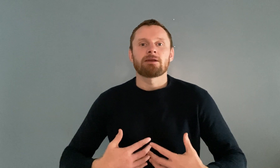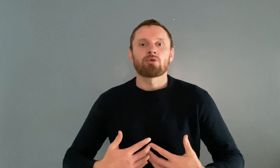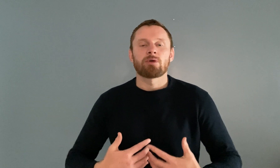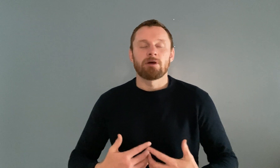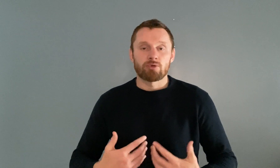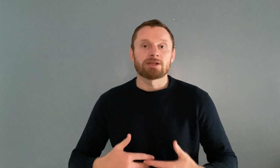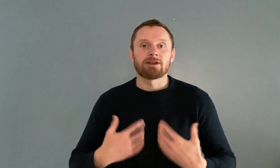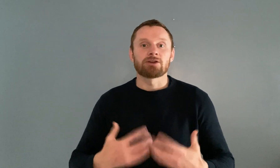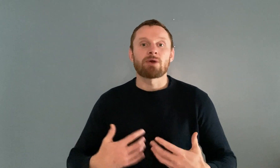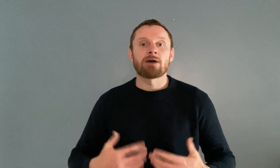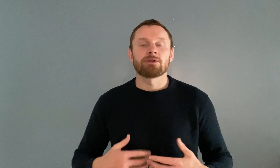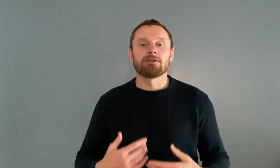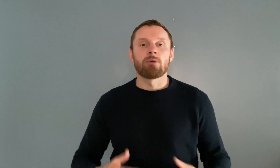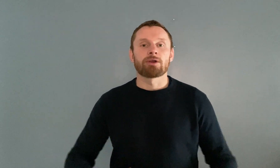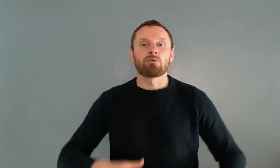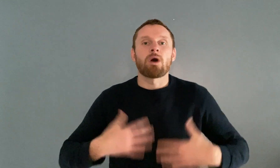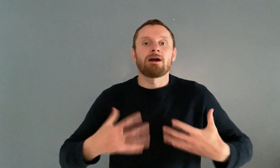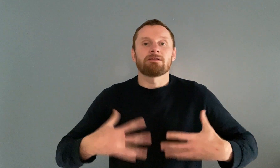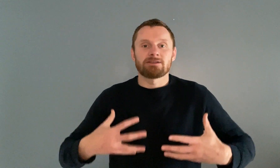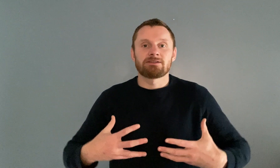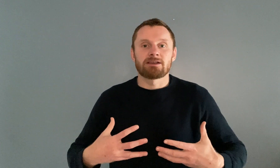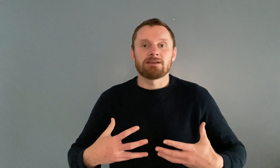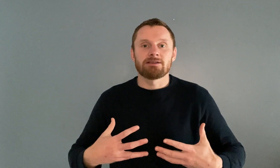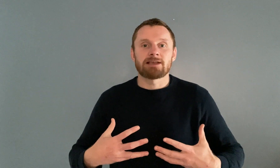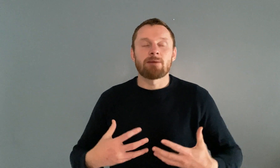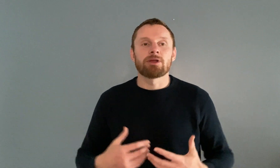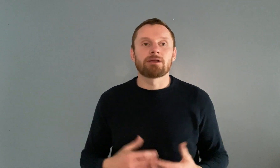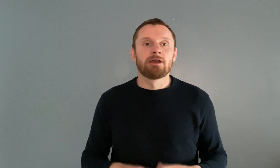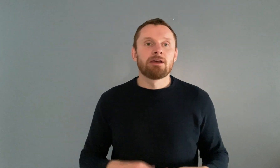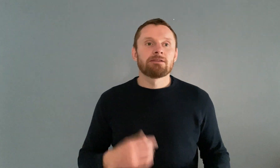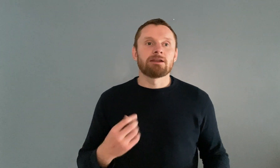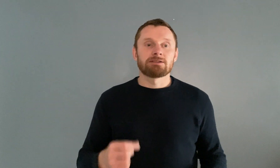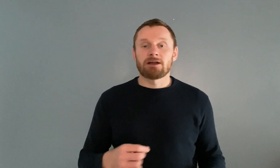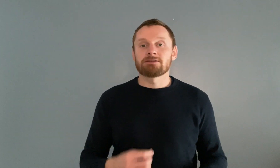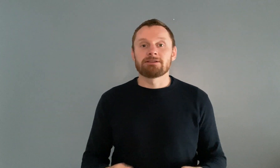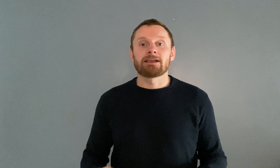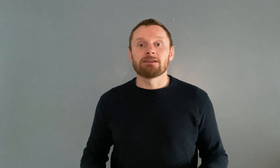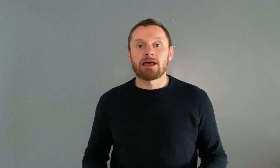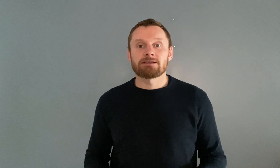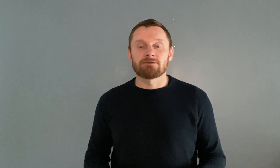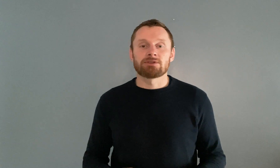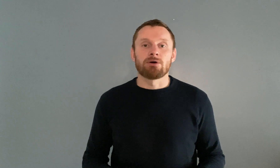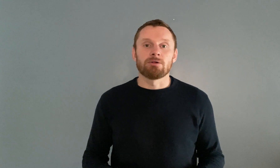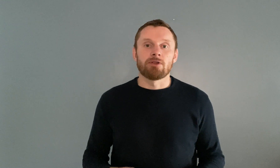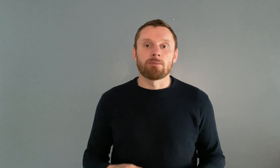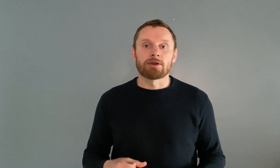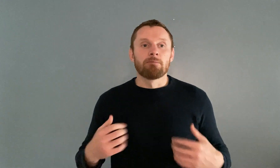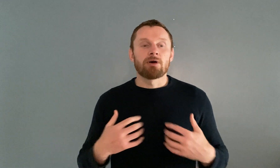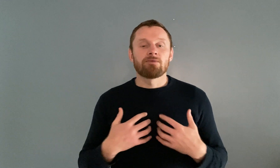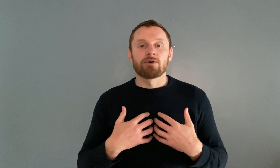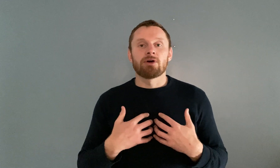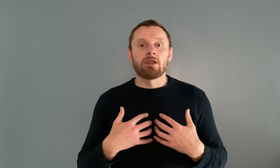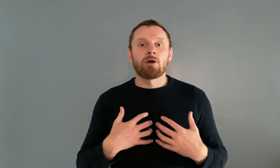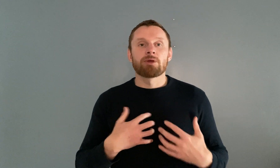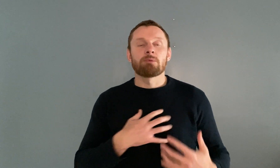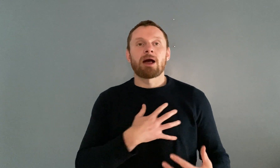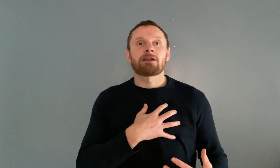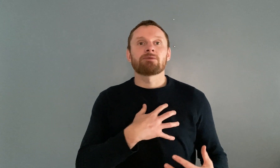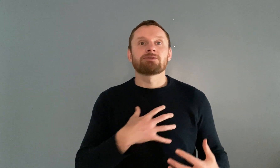present and grounded in the body while this thing is happening then it starts to take less of a toll on the body but for a lot of people anger is